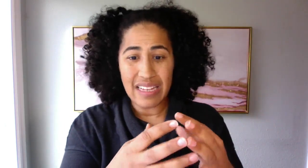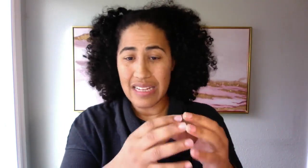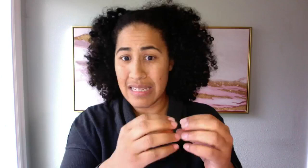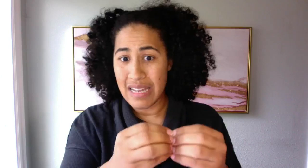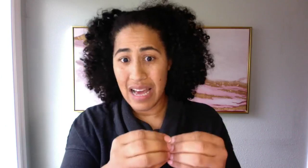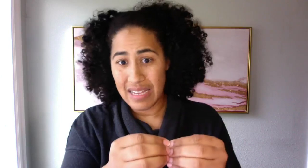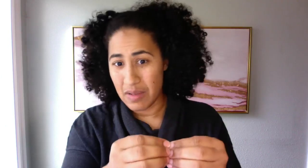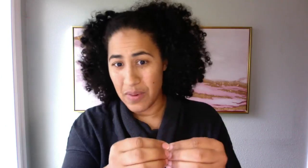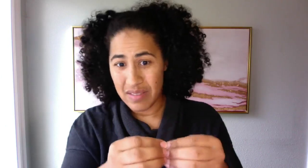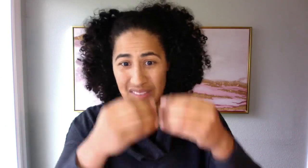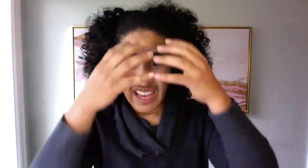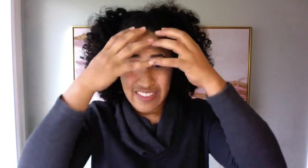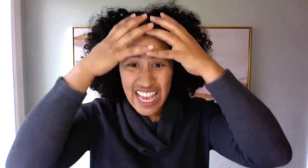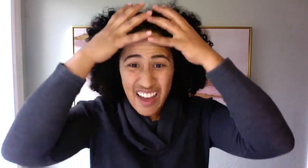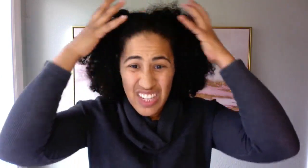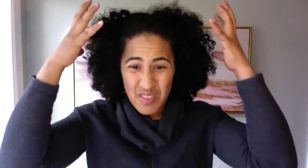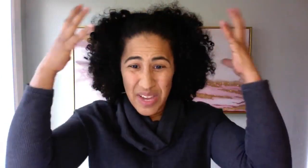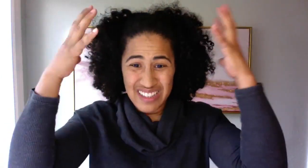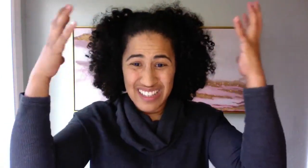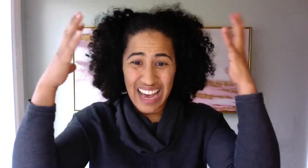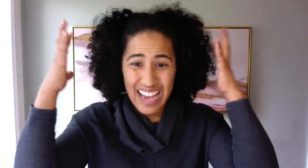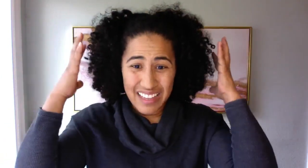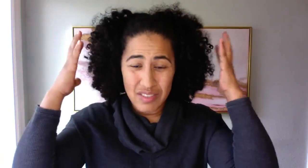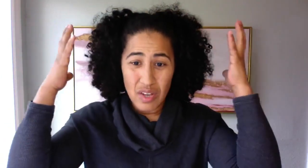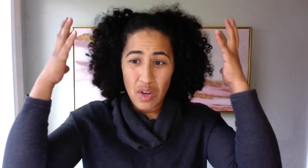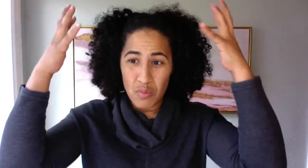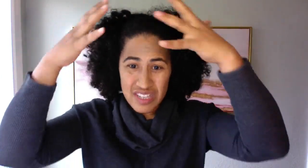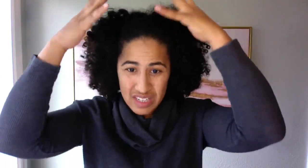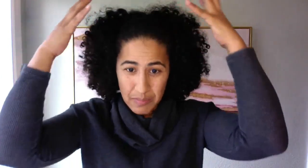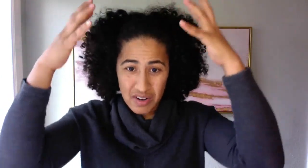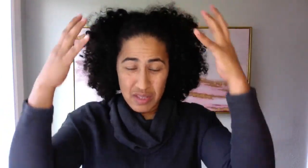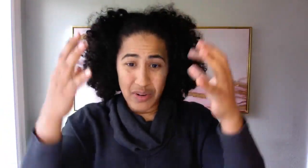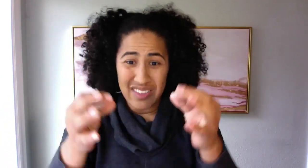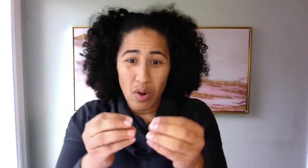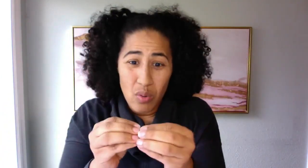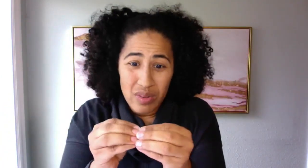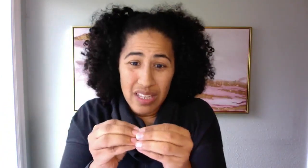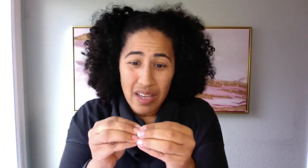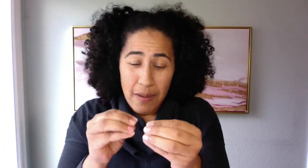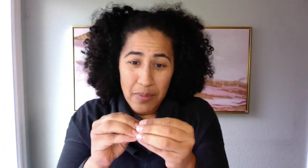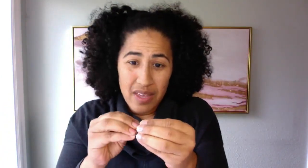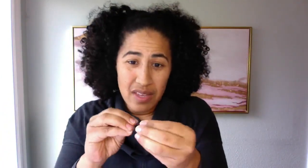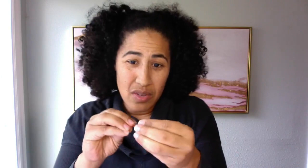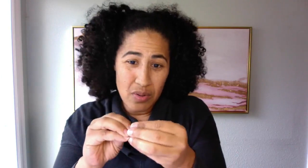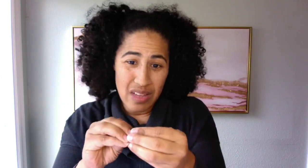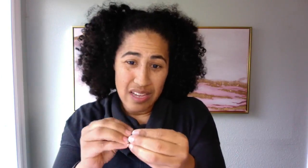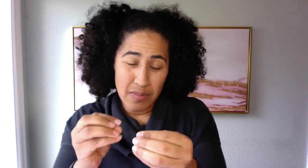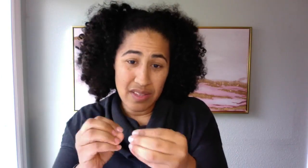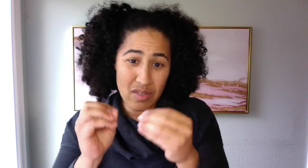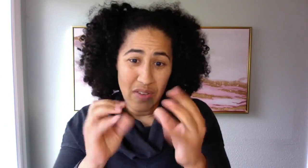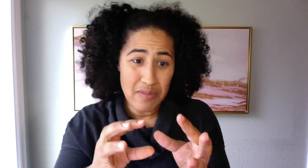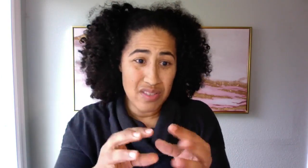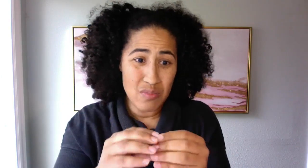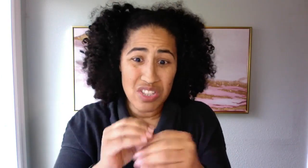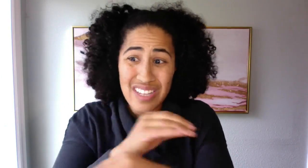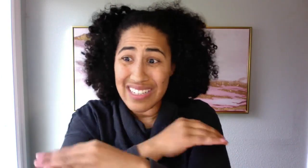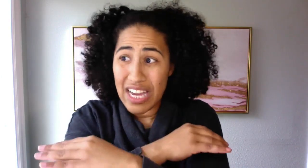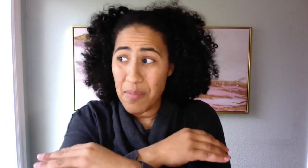not in the best. And they haven't even made it to the highest reasoning parts of the brain. They're only being utilized by the survival system, which doesn't care about